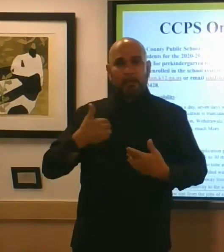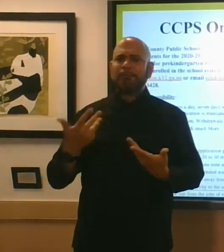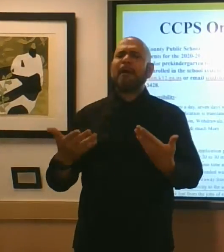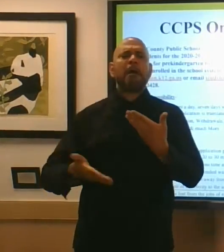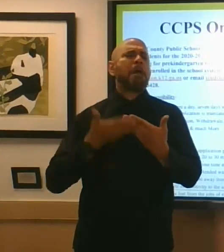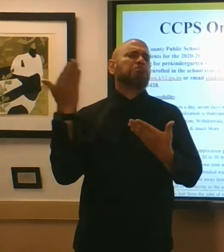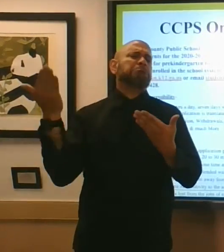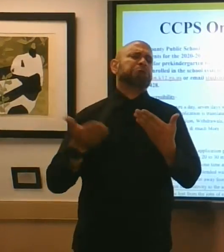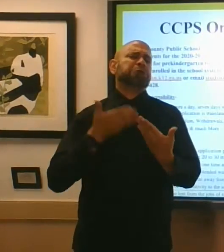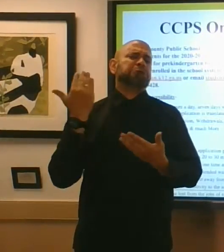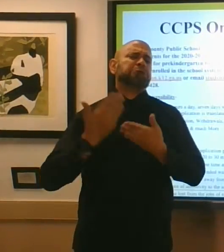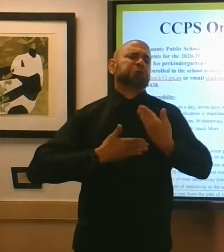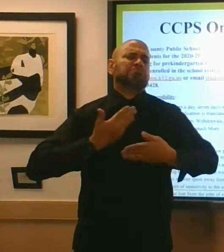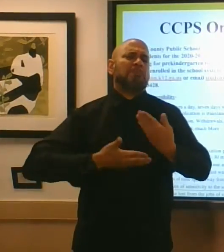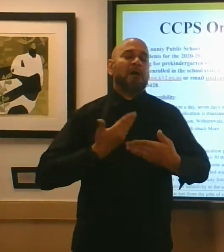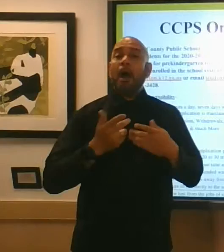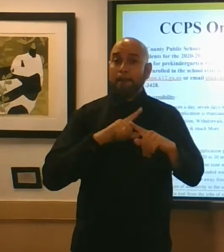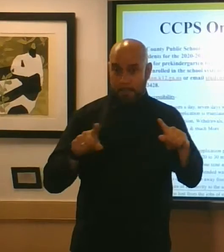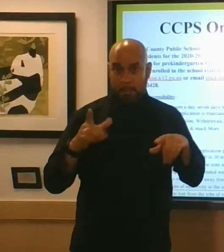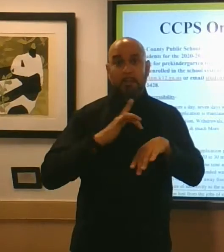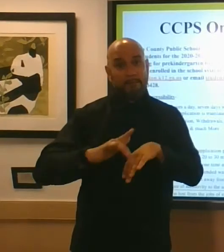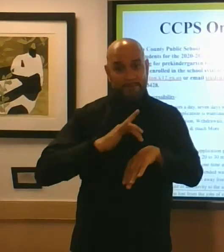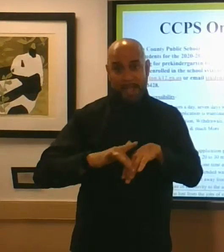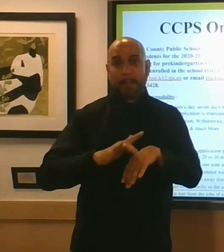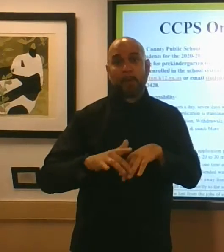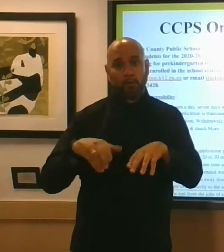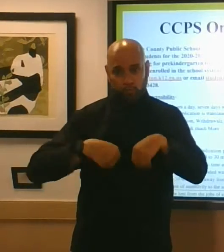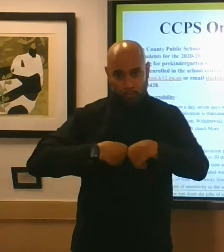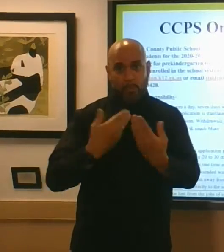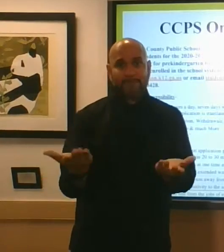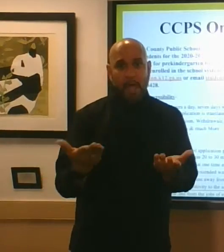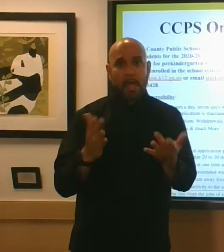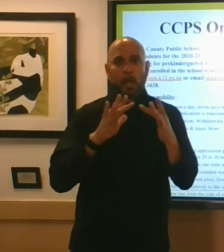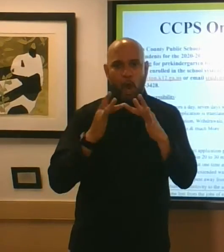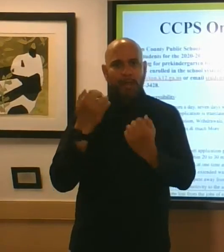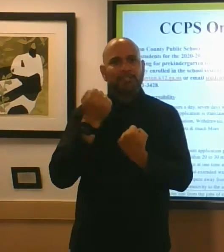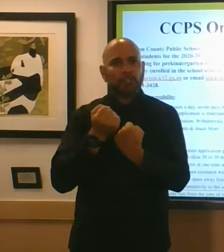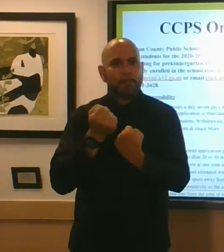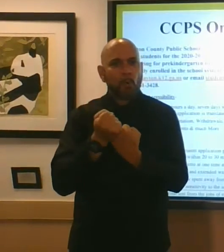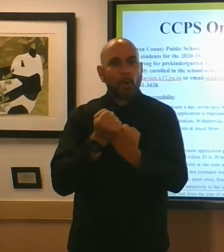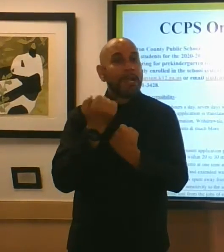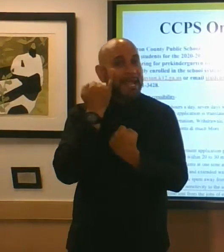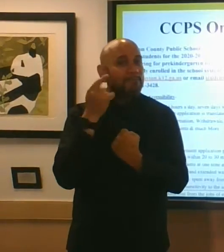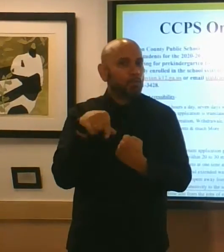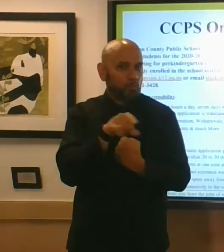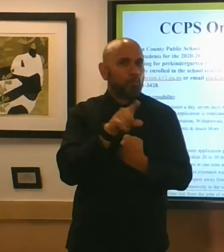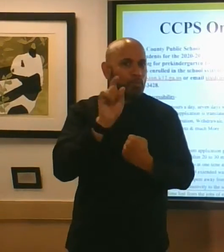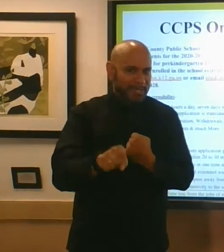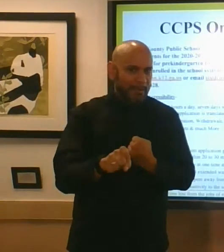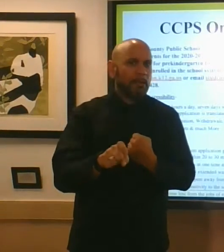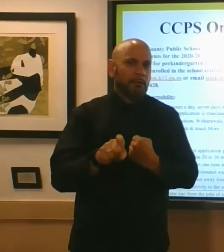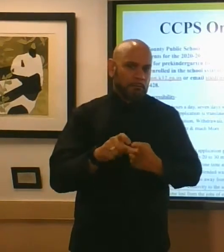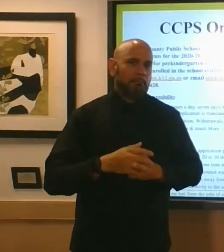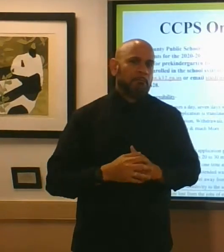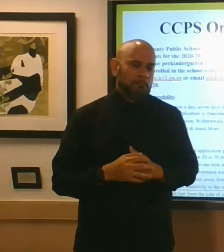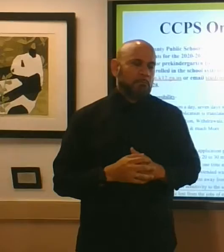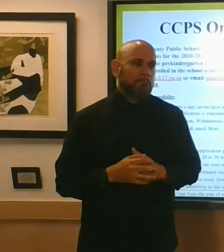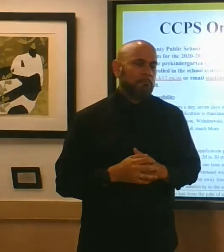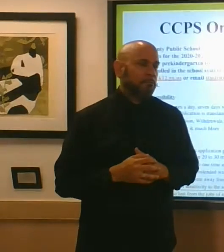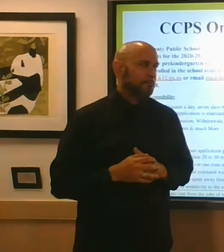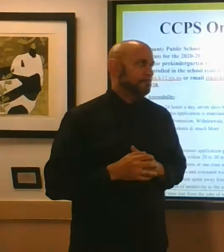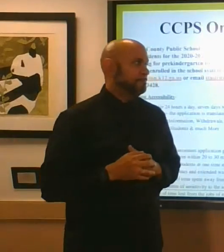easy easy process but they're available to provide online support if you need that online support